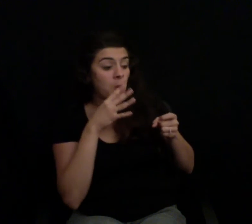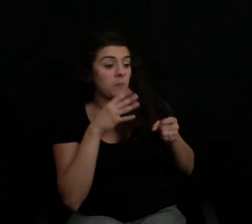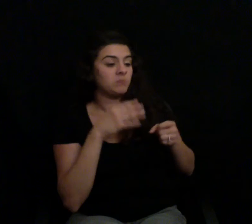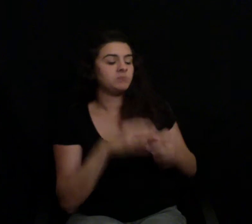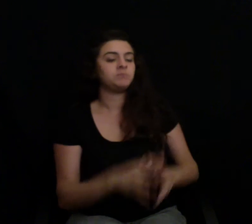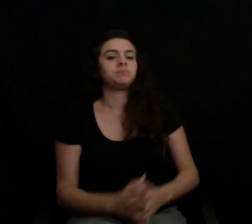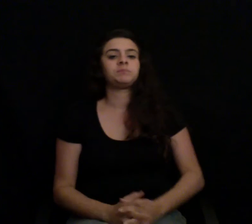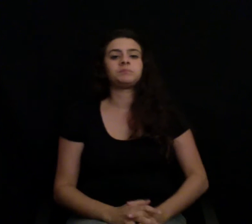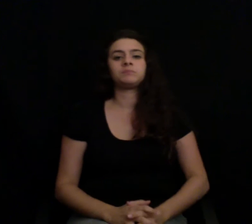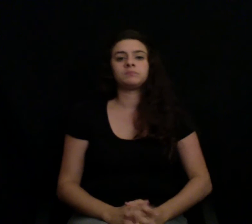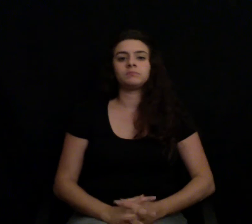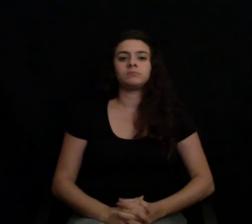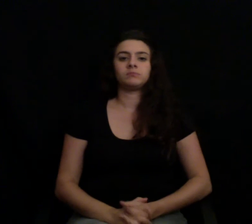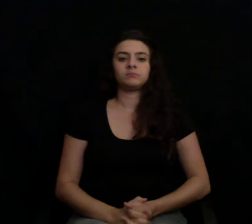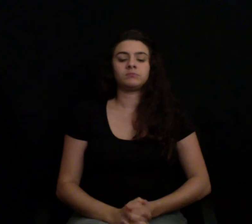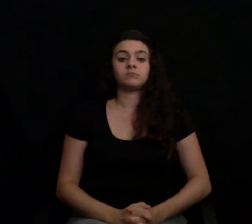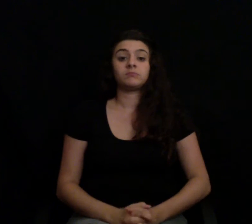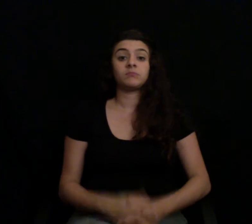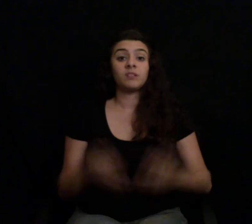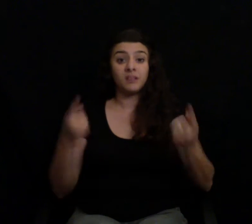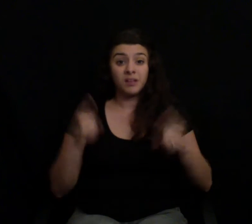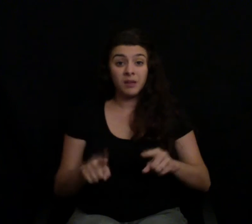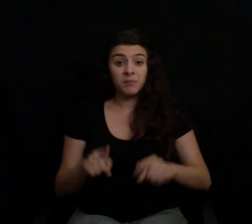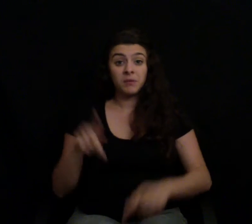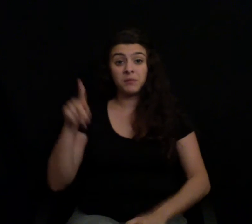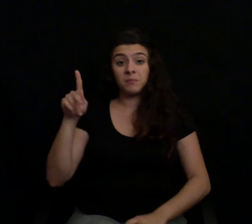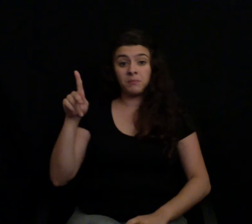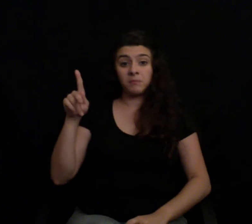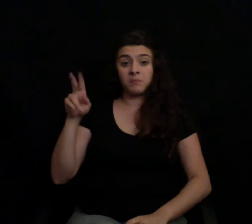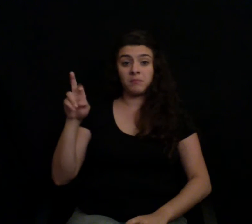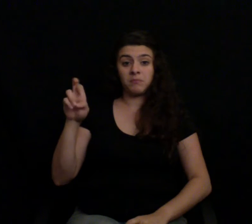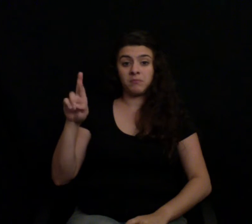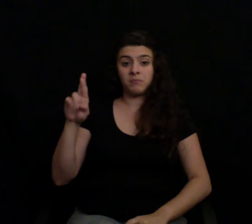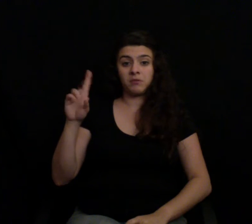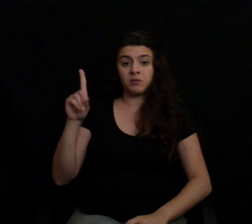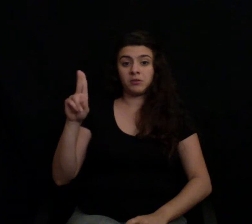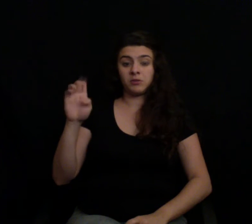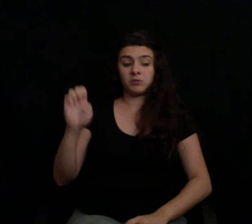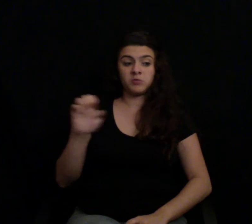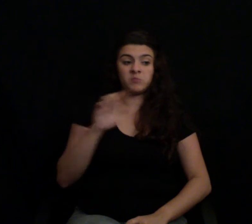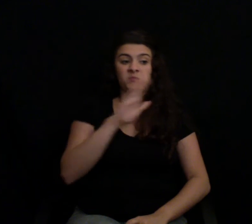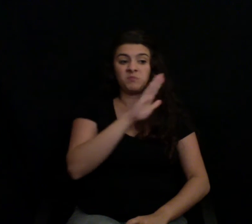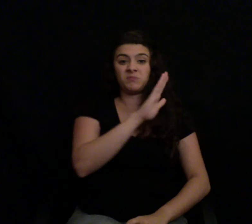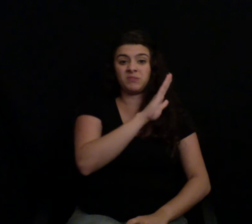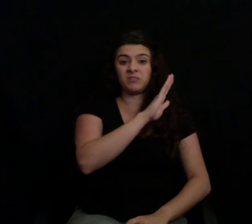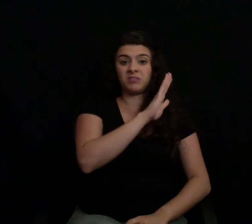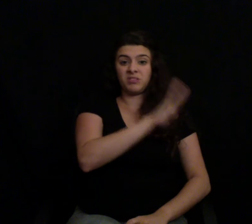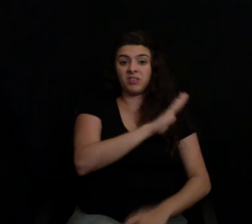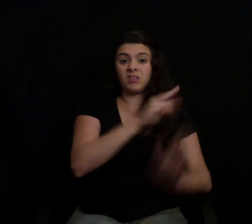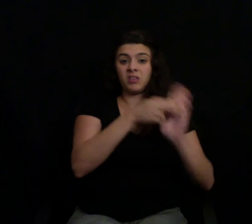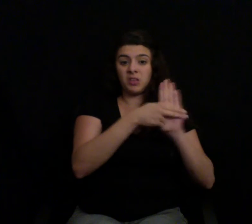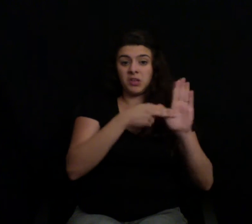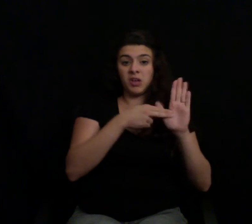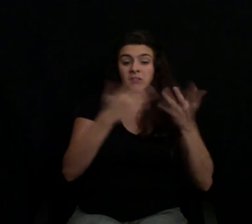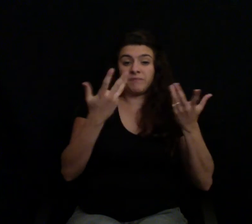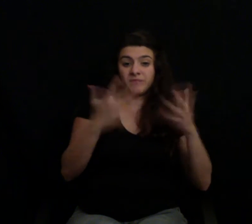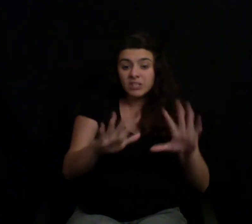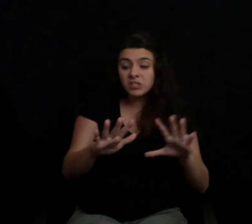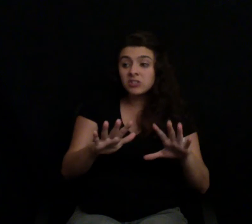make matters worse, if Purdue ends their contract, Craig can't repay his debt. He'll lose the farm that's been in his family for hundreds of years.